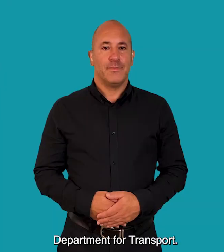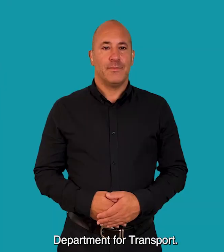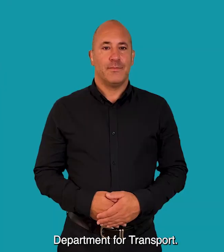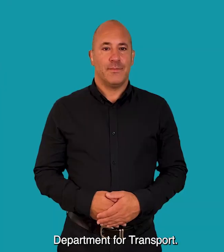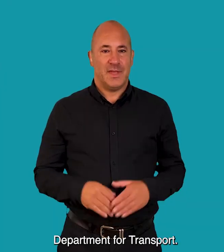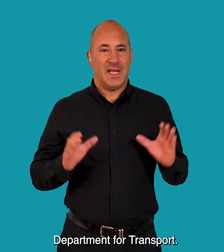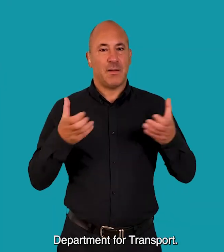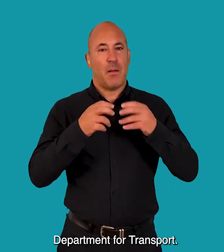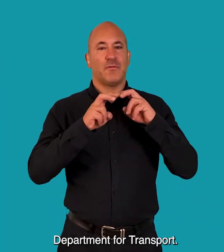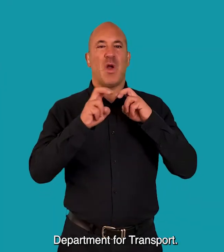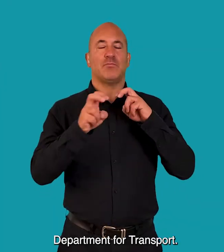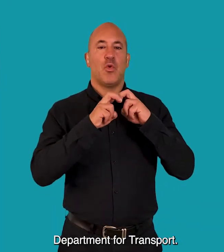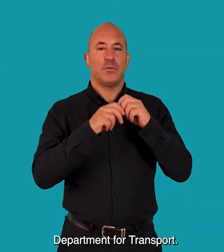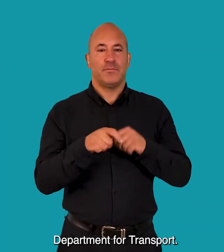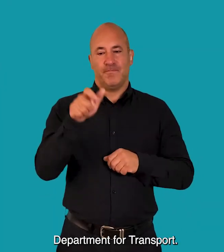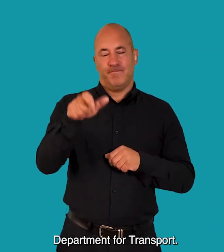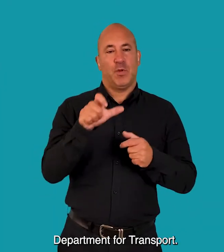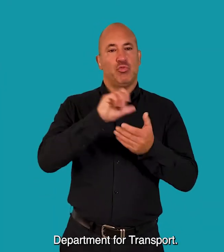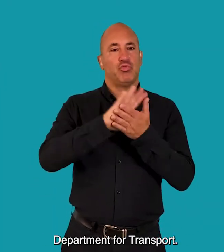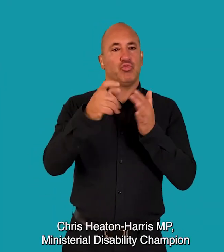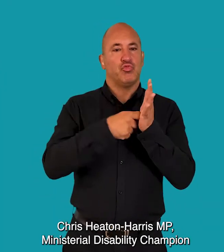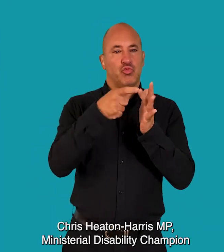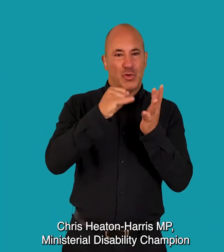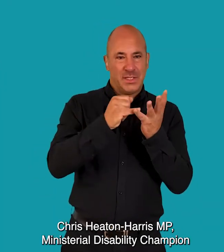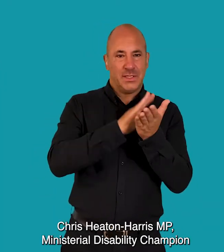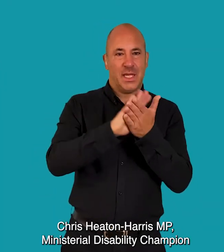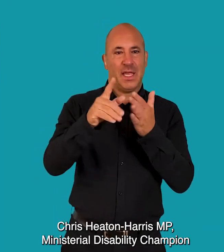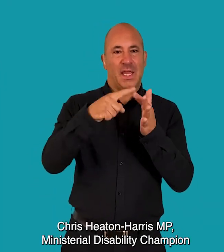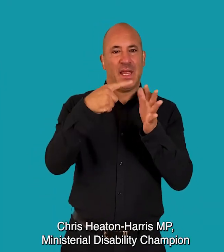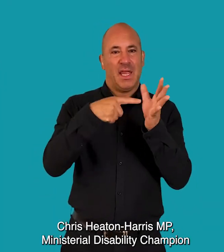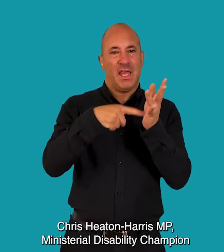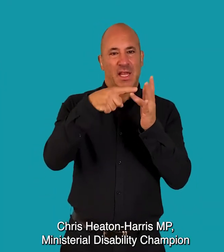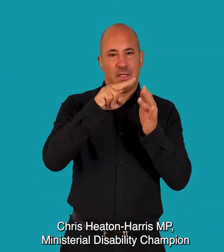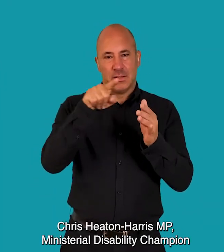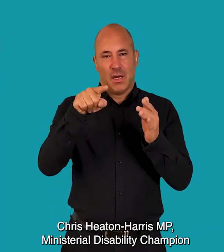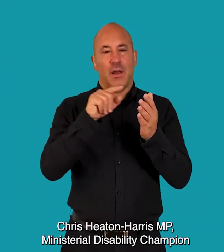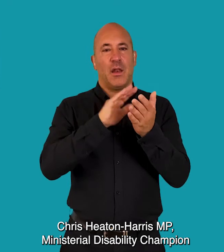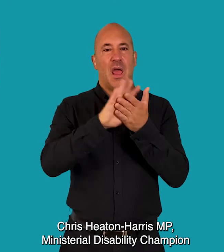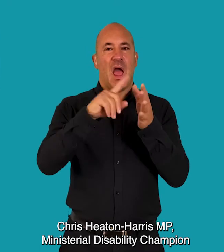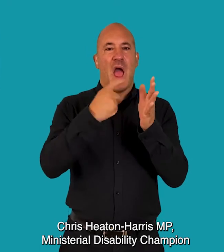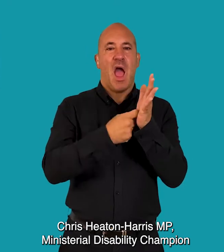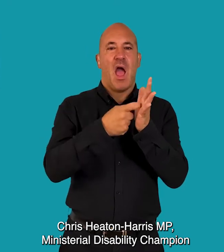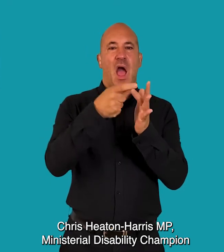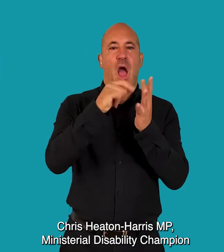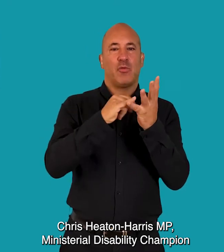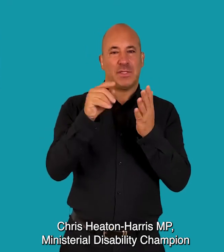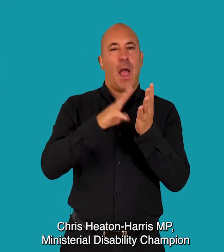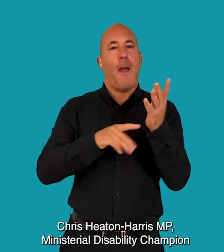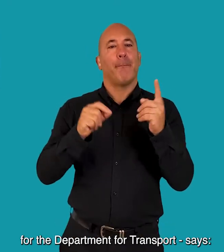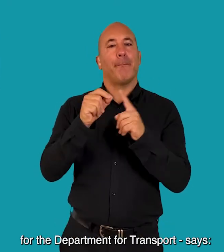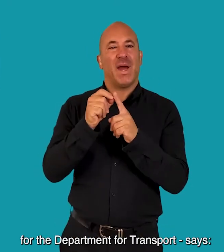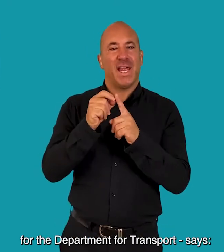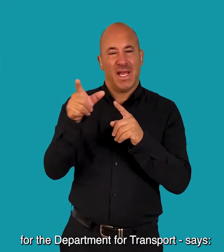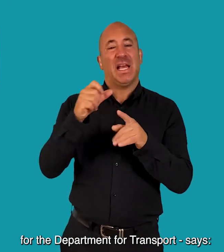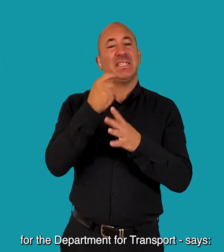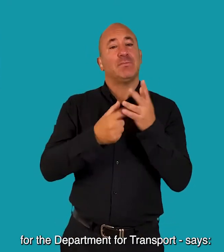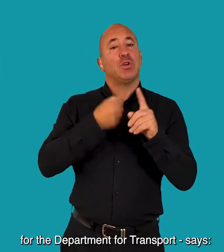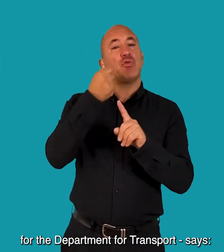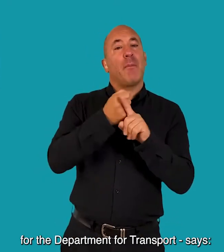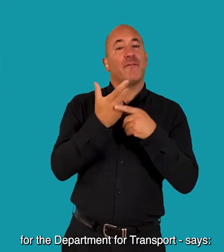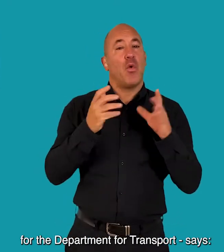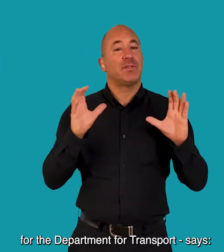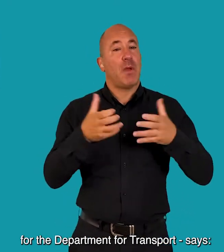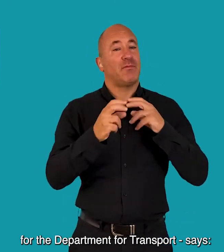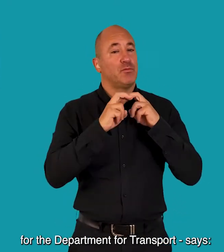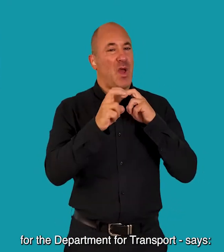Department for Transport Chris Heaton Harris MP, Ministerial Disability Champion for the Department for